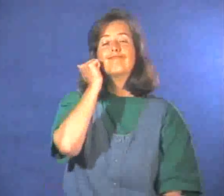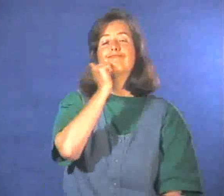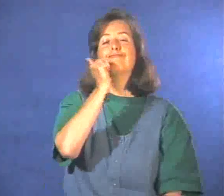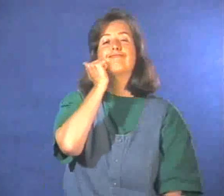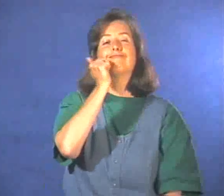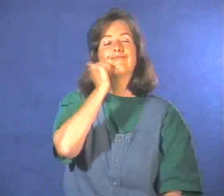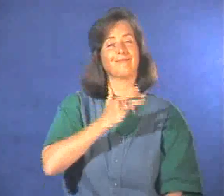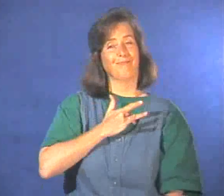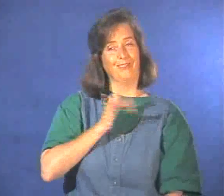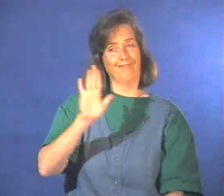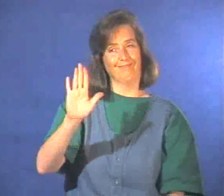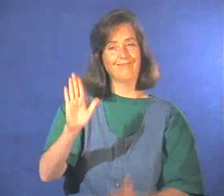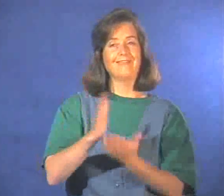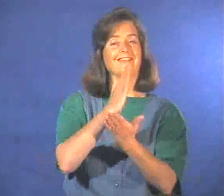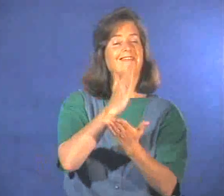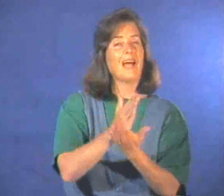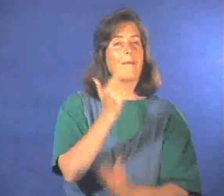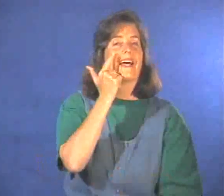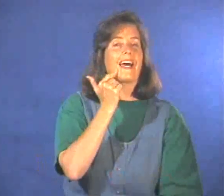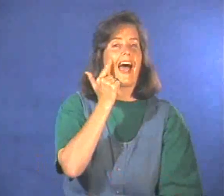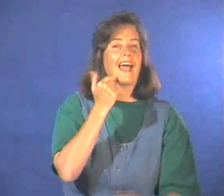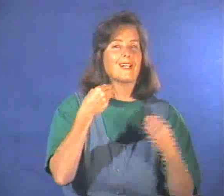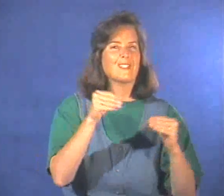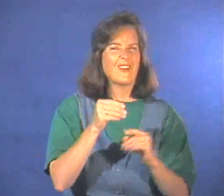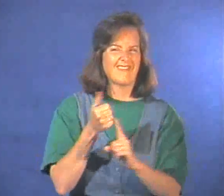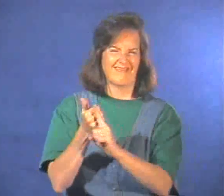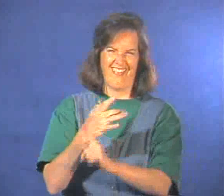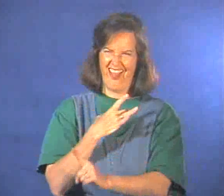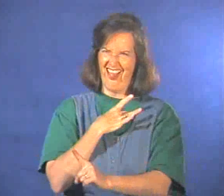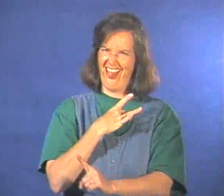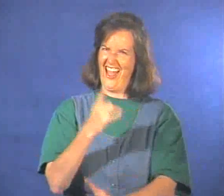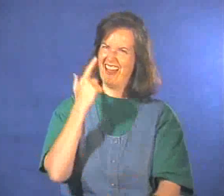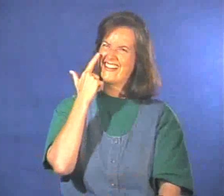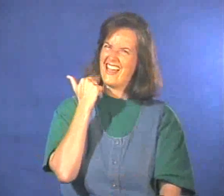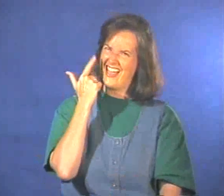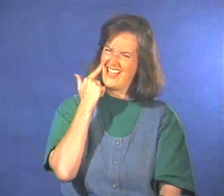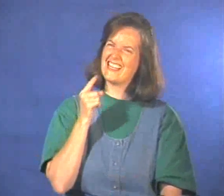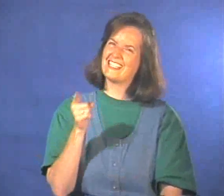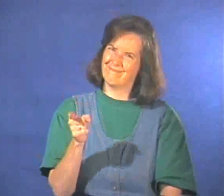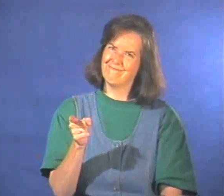Every day, Karen stops by the candy store. She likes candy.